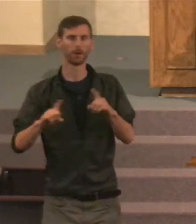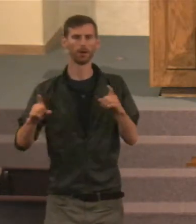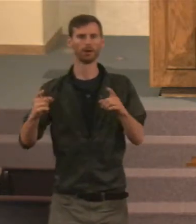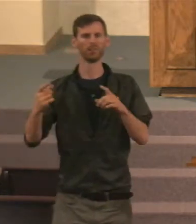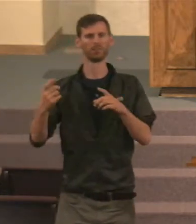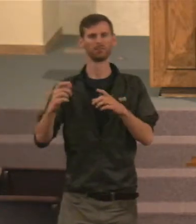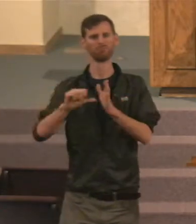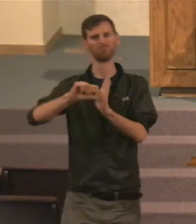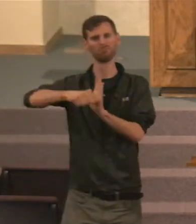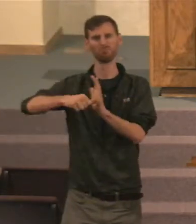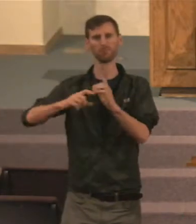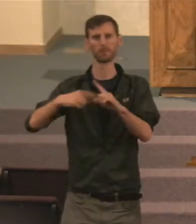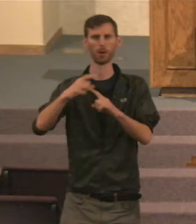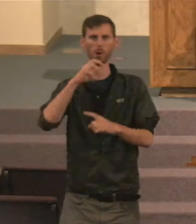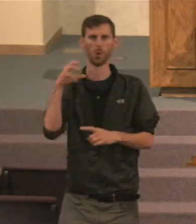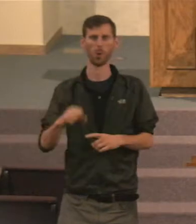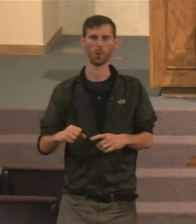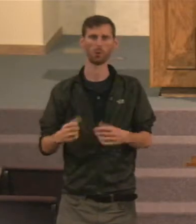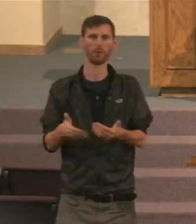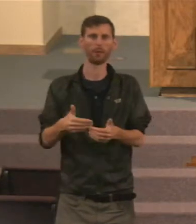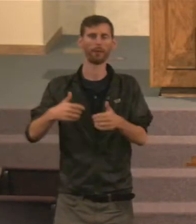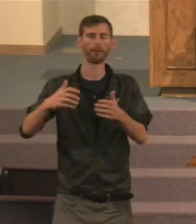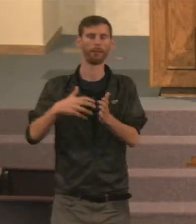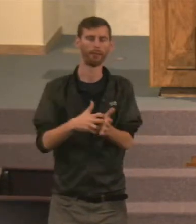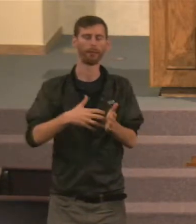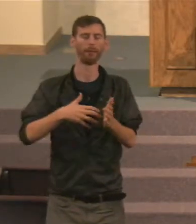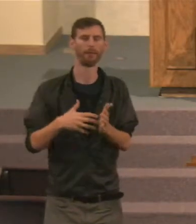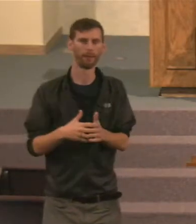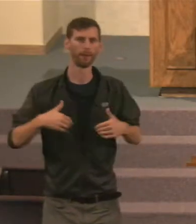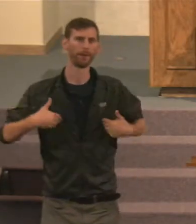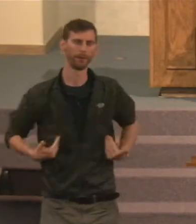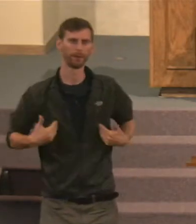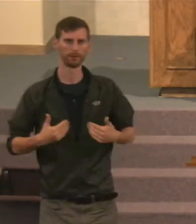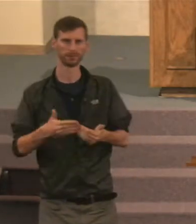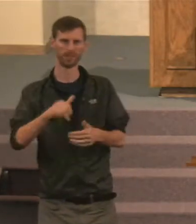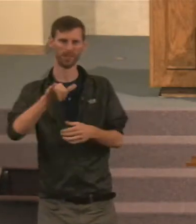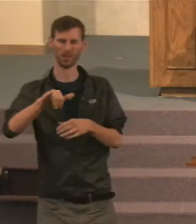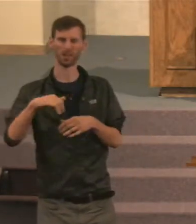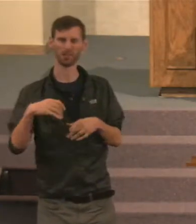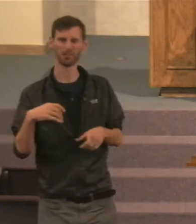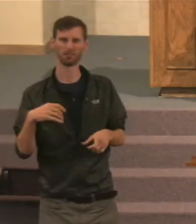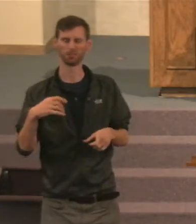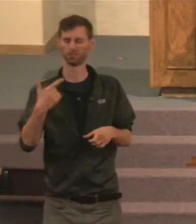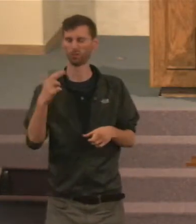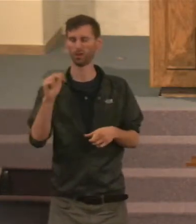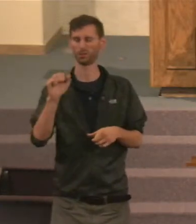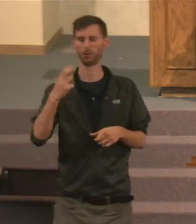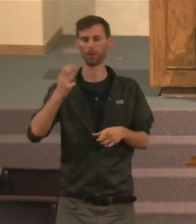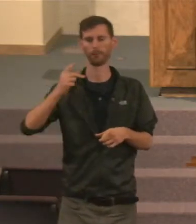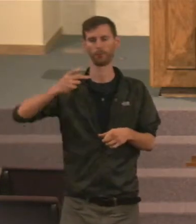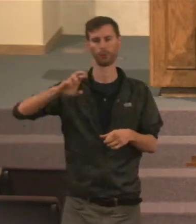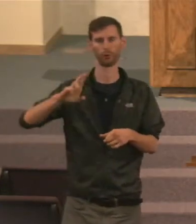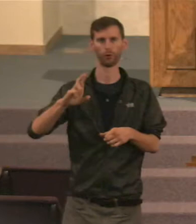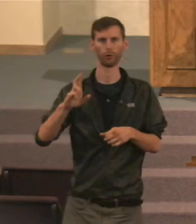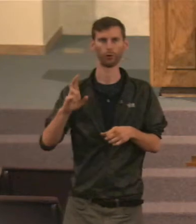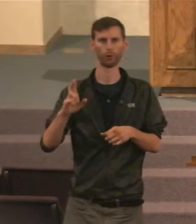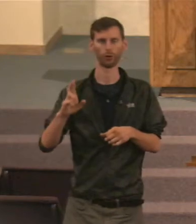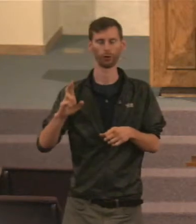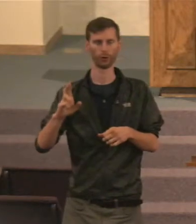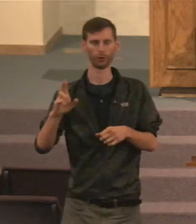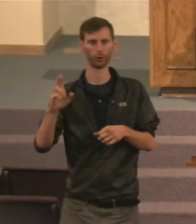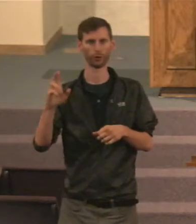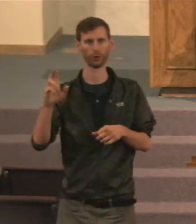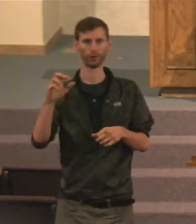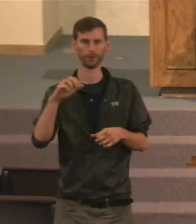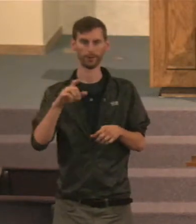grasshopper drags itself along. And again, that's a picture of what it's like sometimes as you get